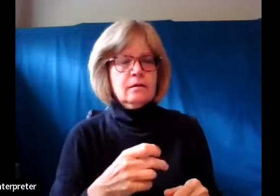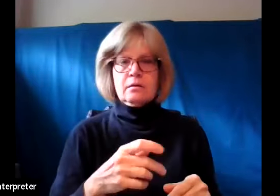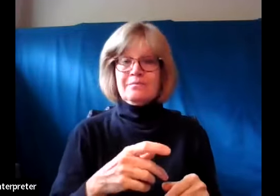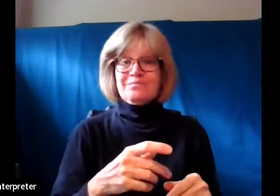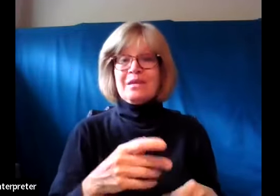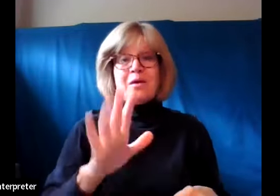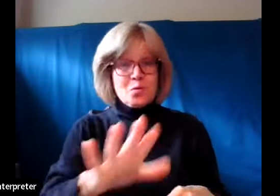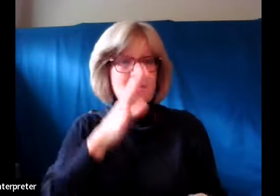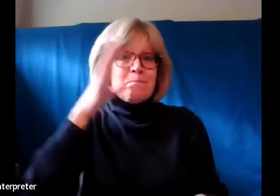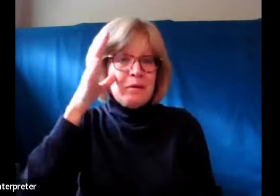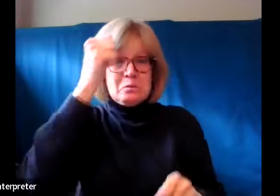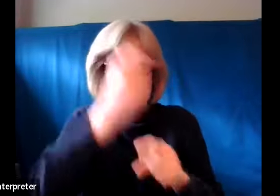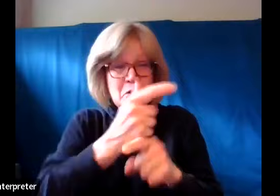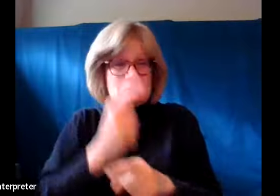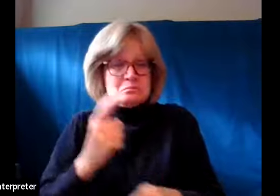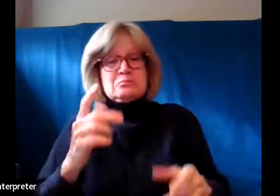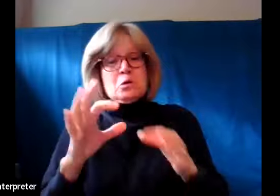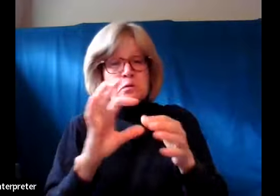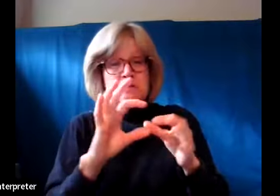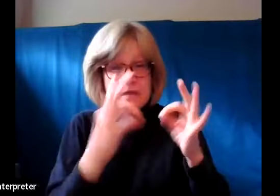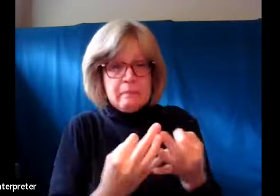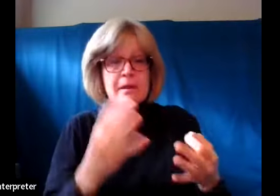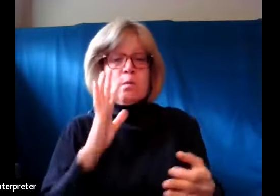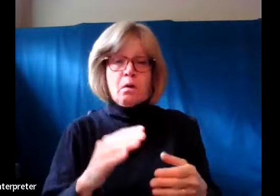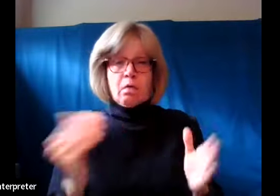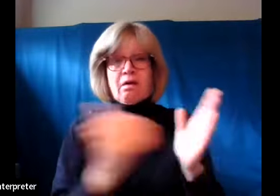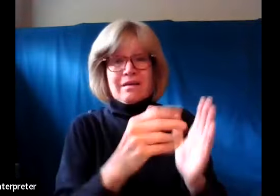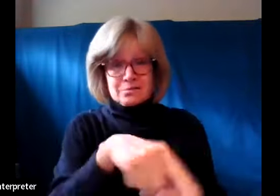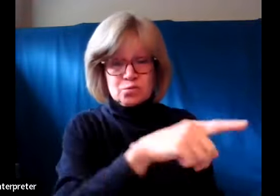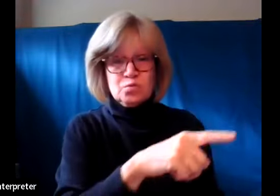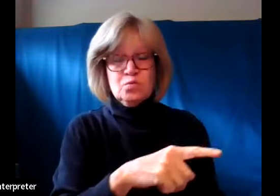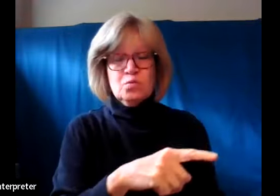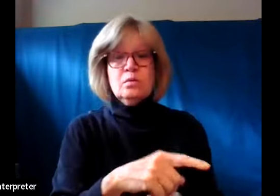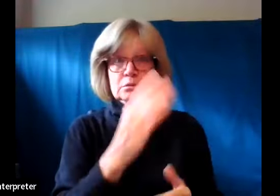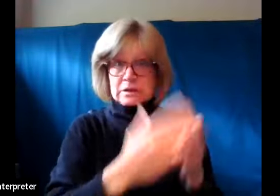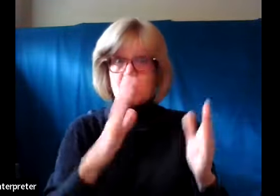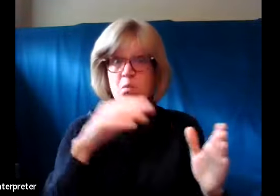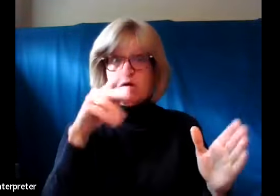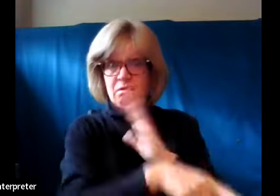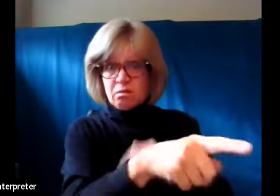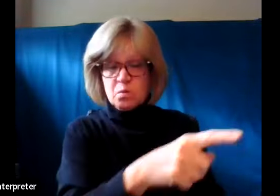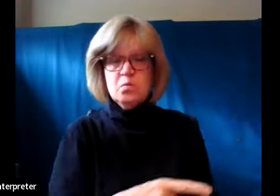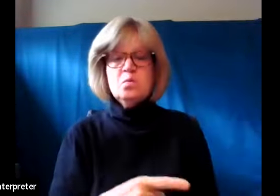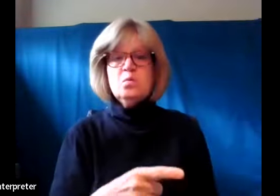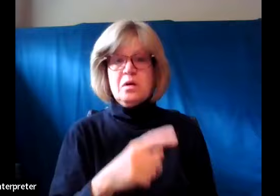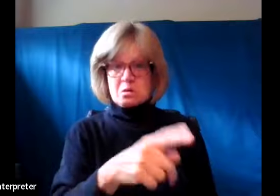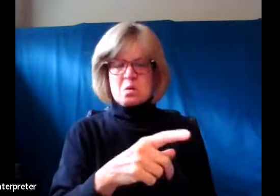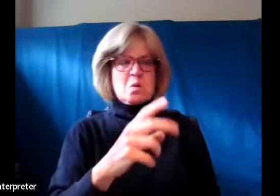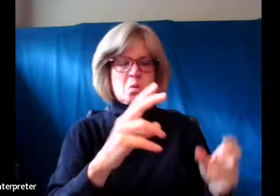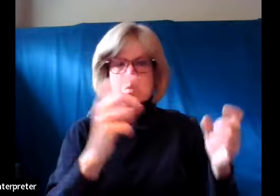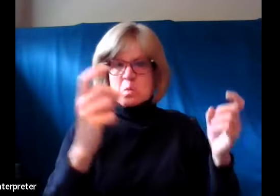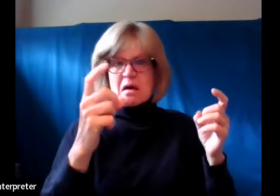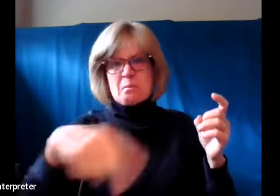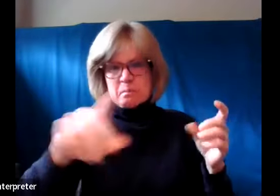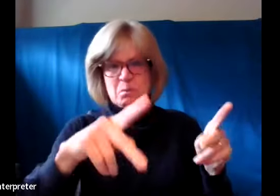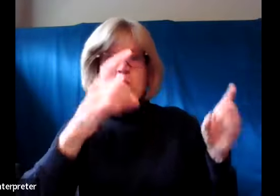relatives and friends, and they will put some of you to death. You will be hated by all because of my name, but not a hair of your head